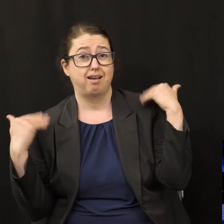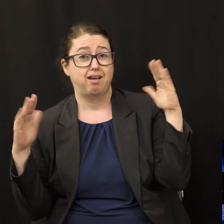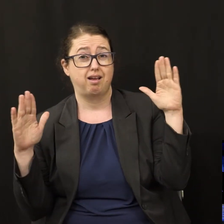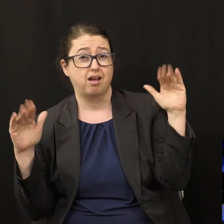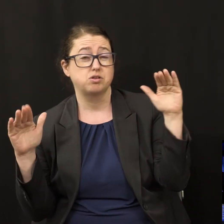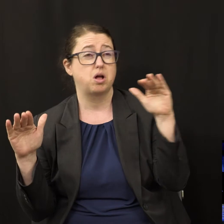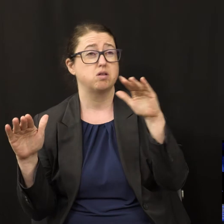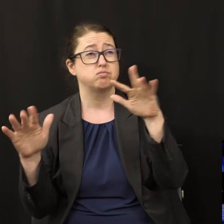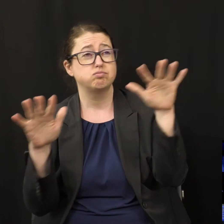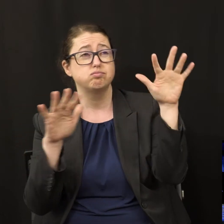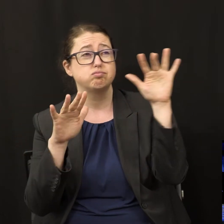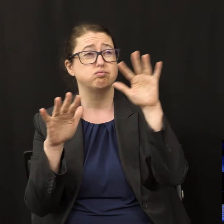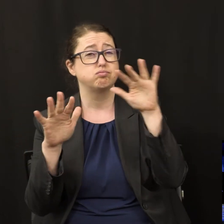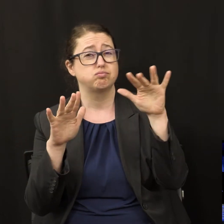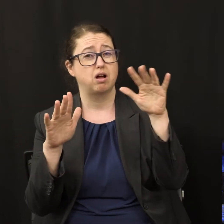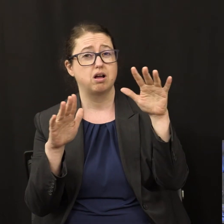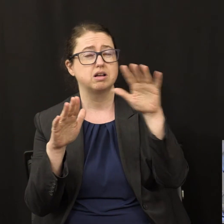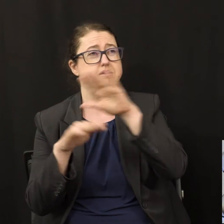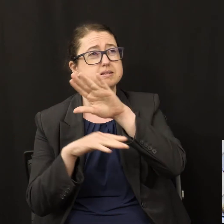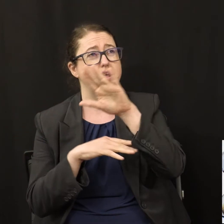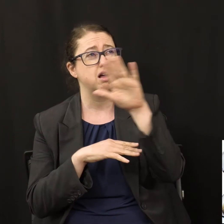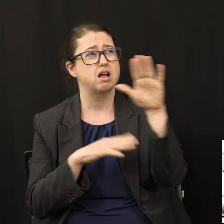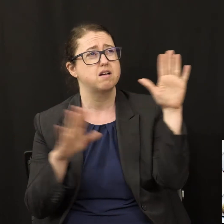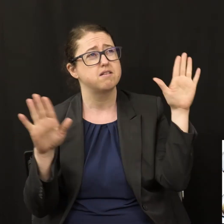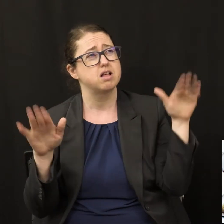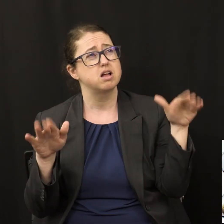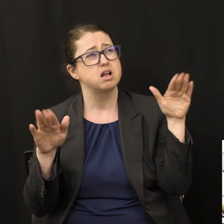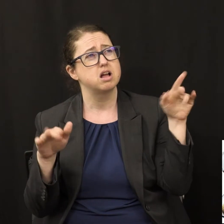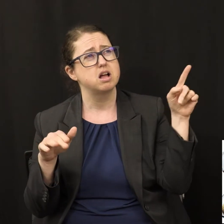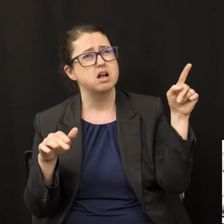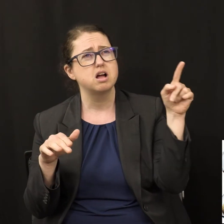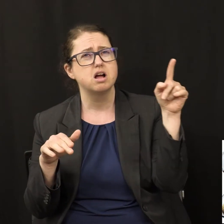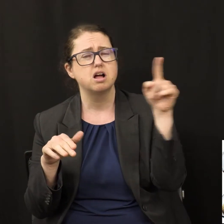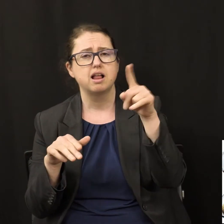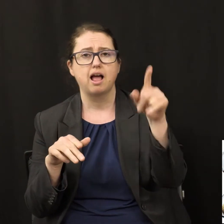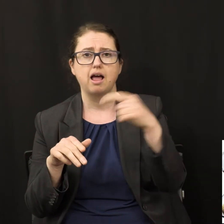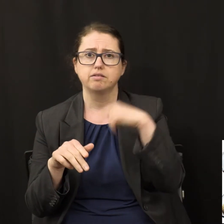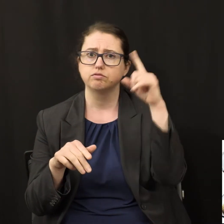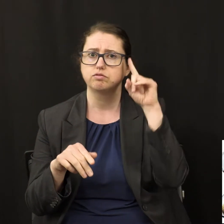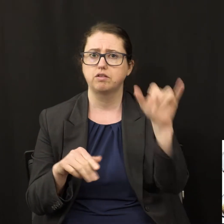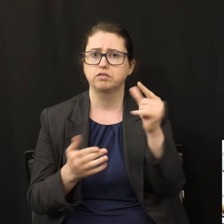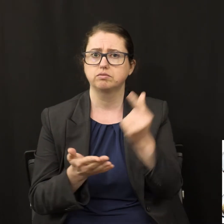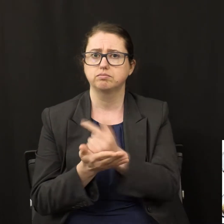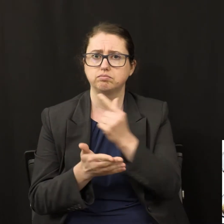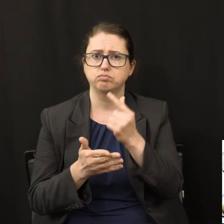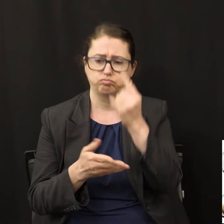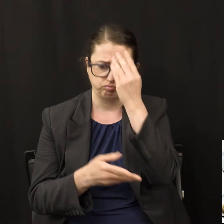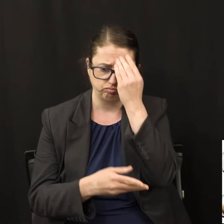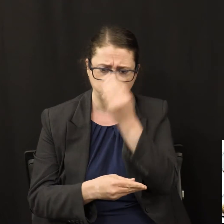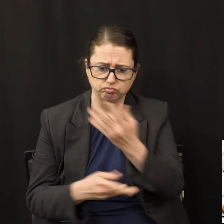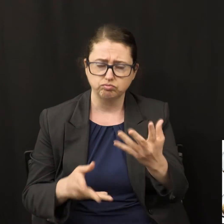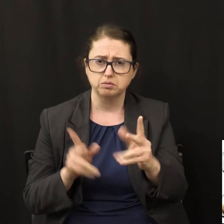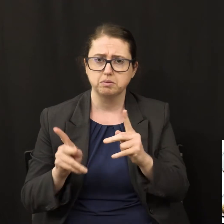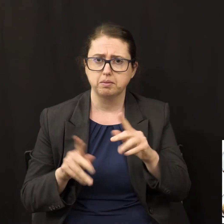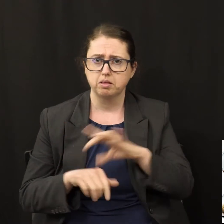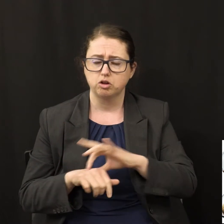the midst of heaven, having the everlasting gospel to preach to those who dwell on the earth, to every nation,